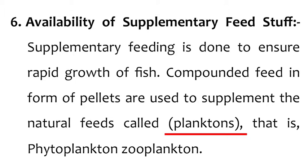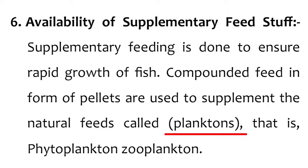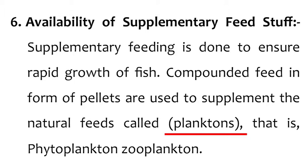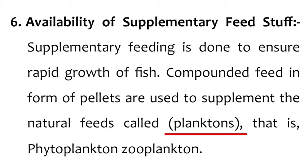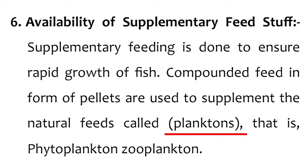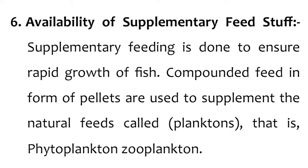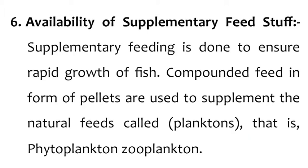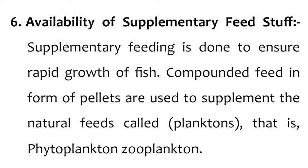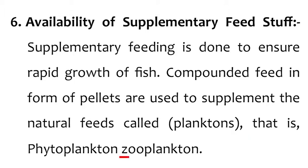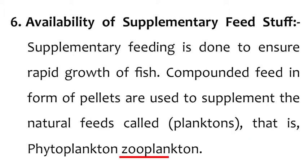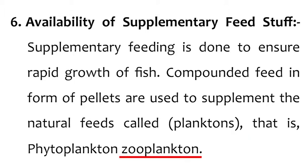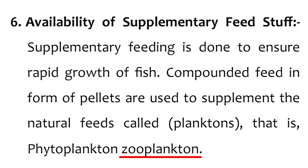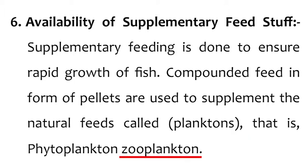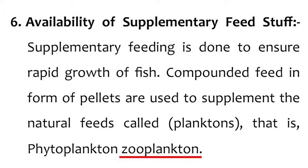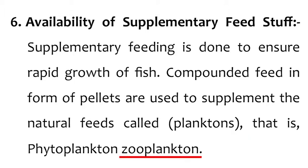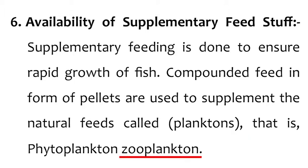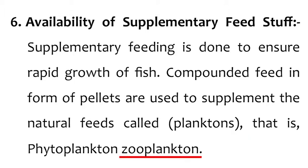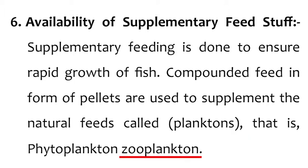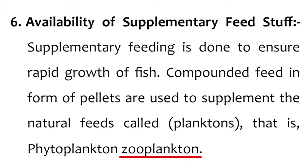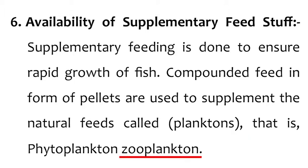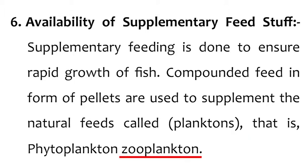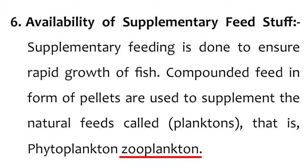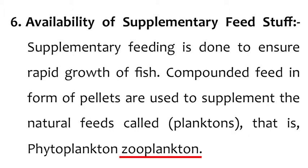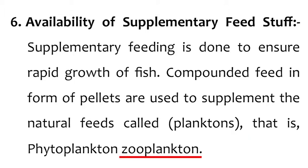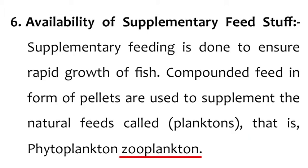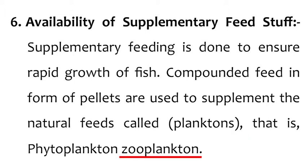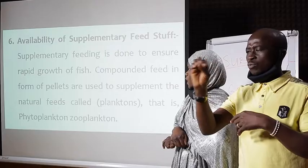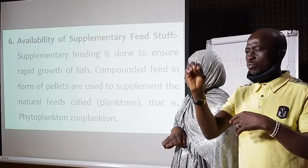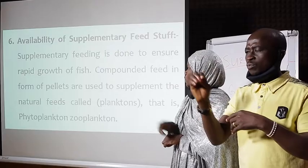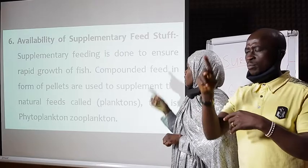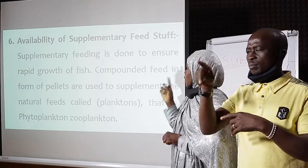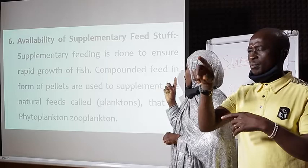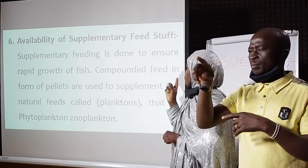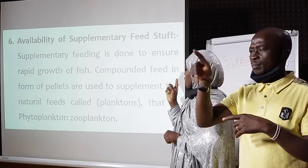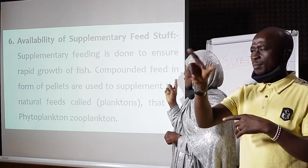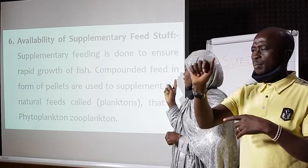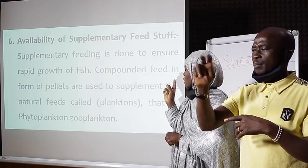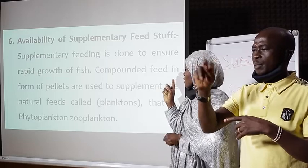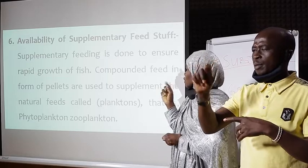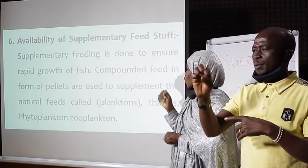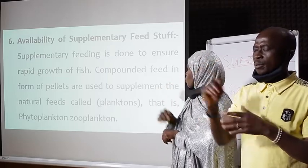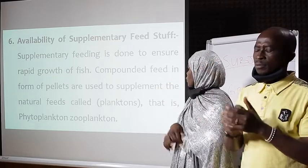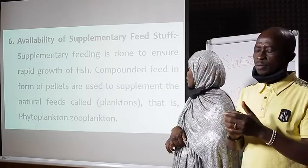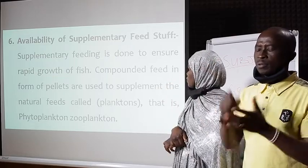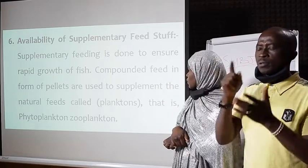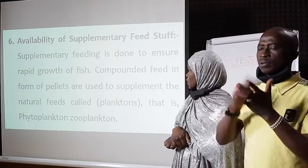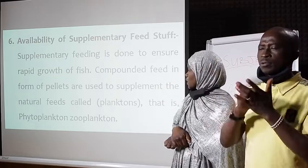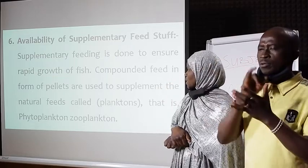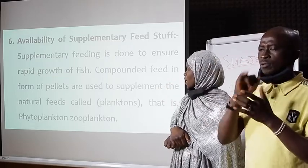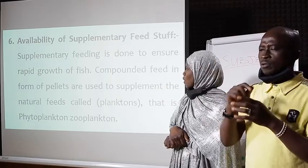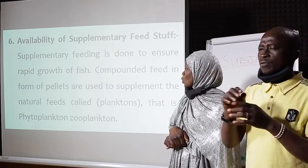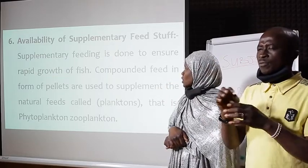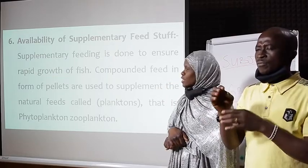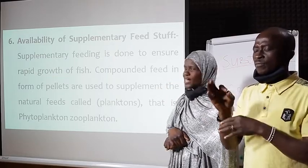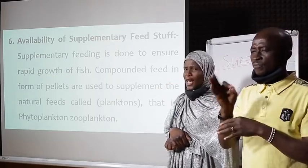form of animals they are known as the zoo planktons so these are feed these compounded feed